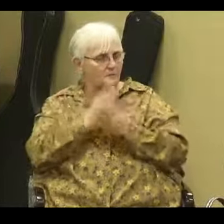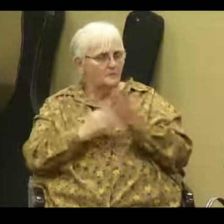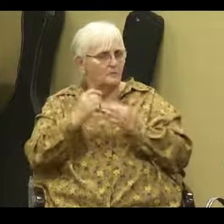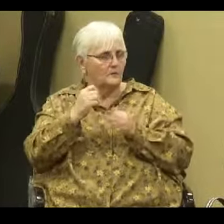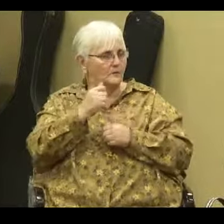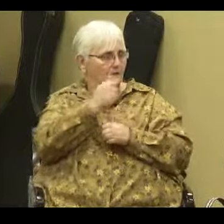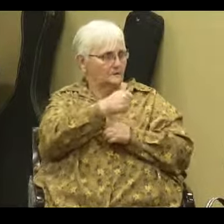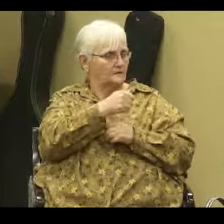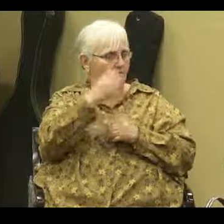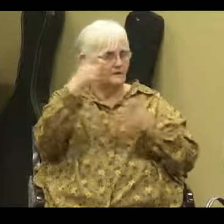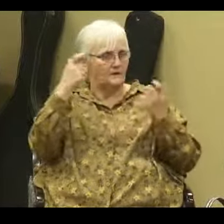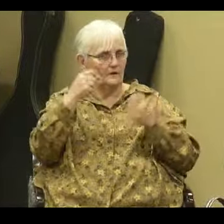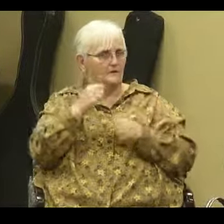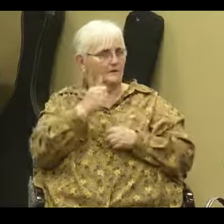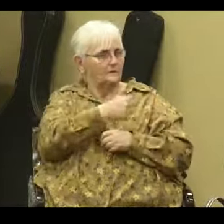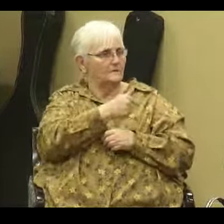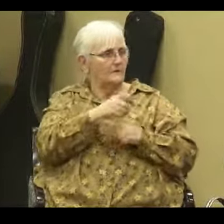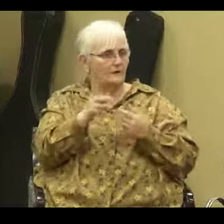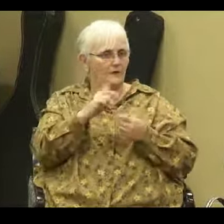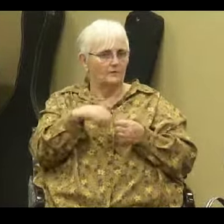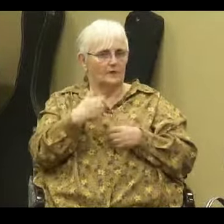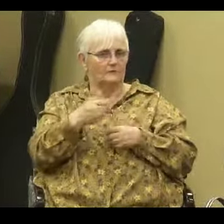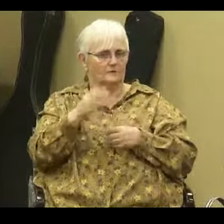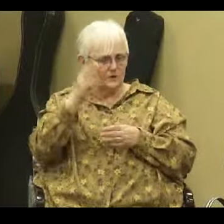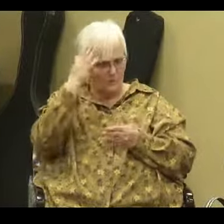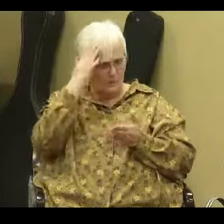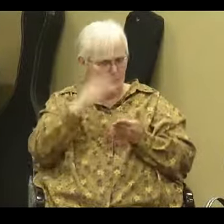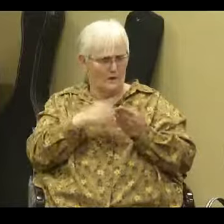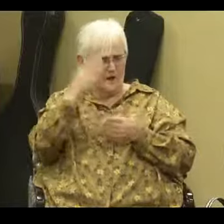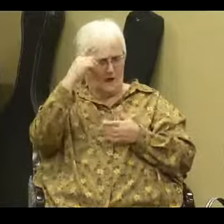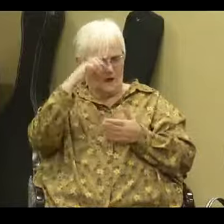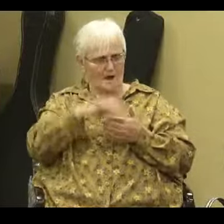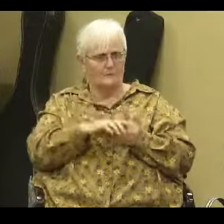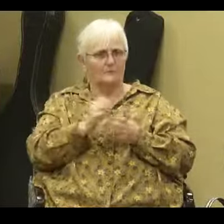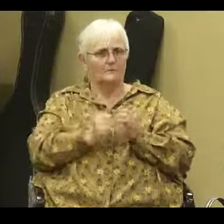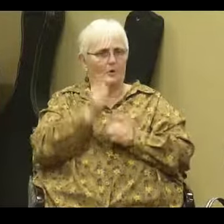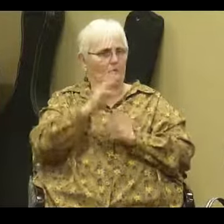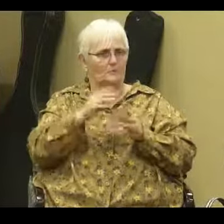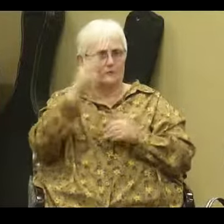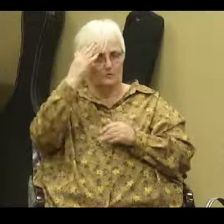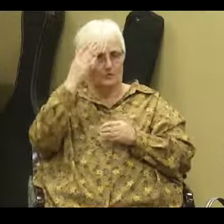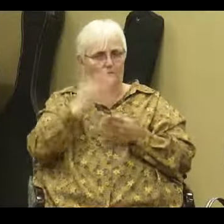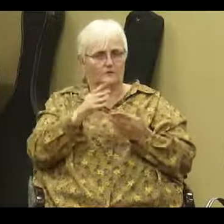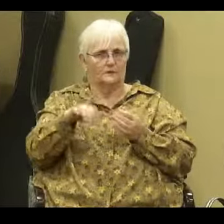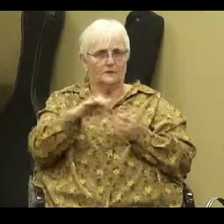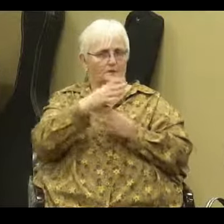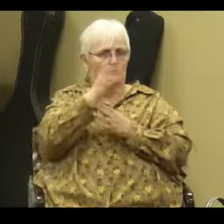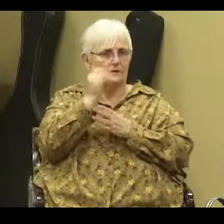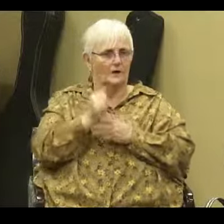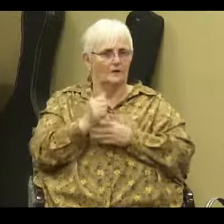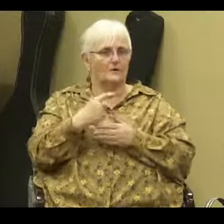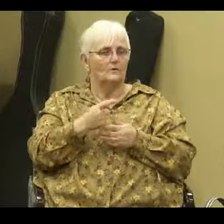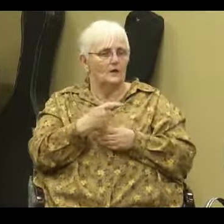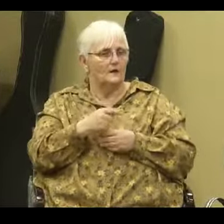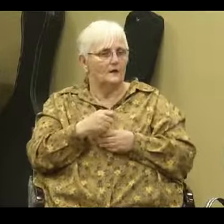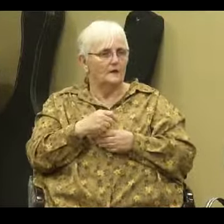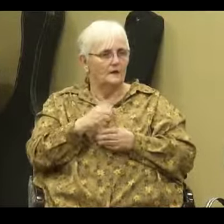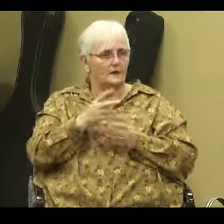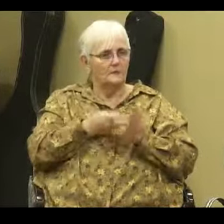me or anyone else standing up here going, you know what? I believe most people don't know the things of God. What I'm implying is that I do.